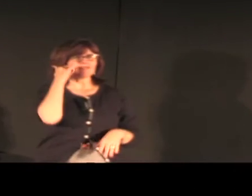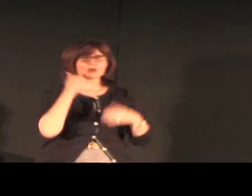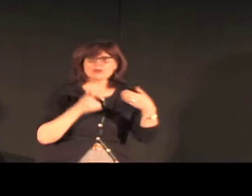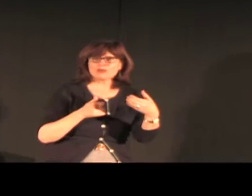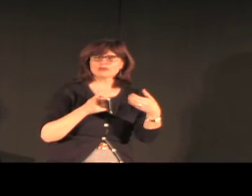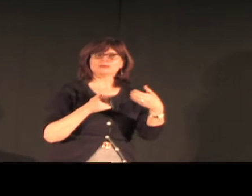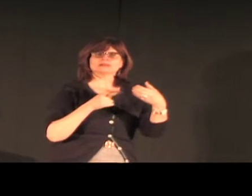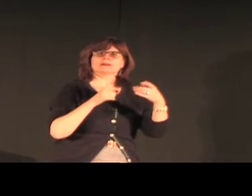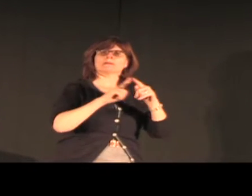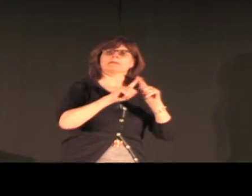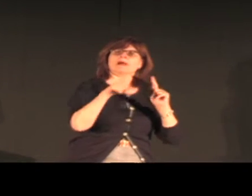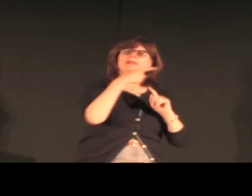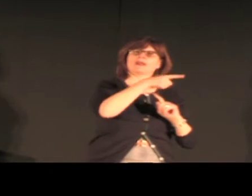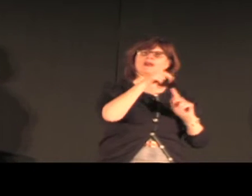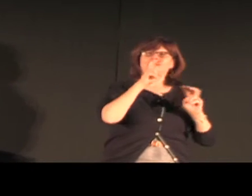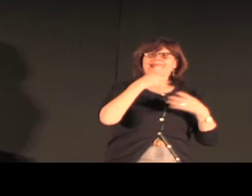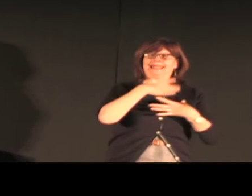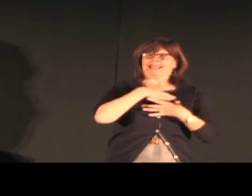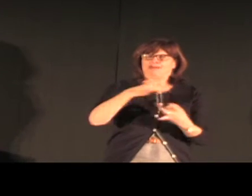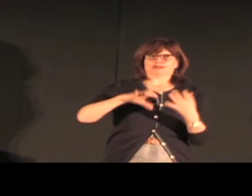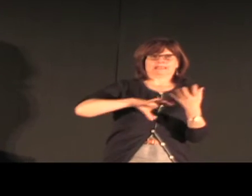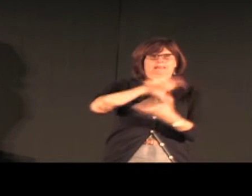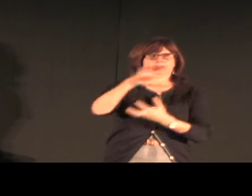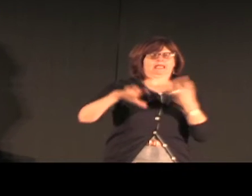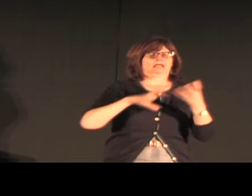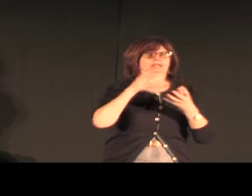They have cell phones with video.